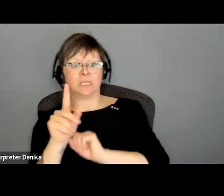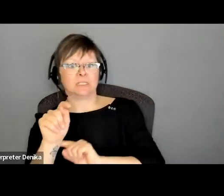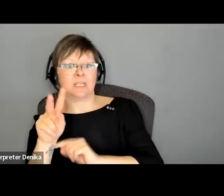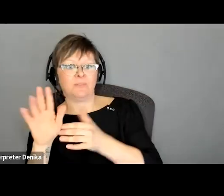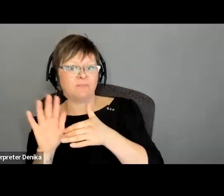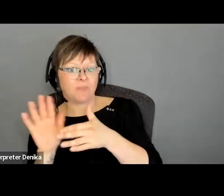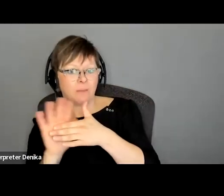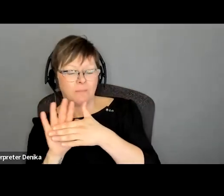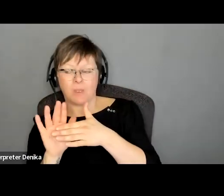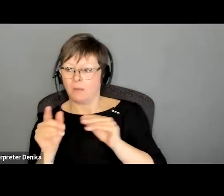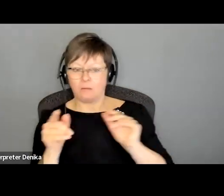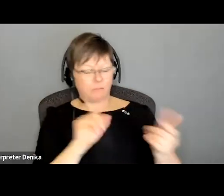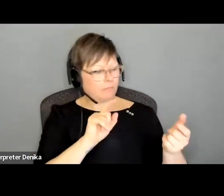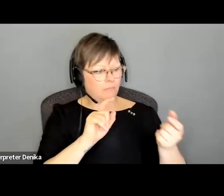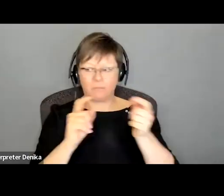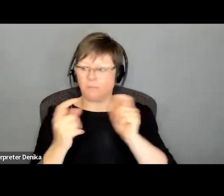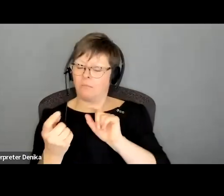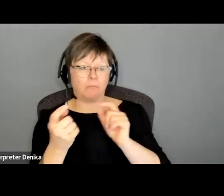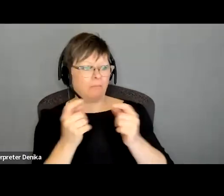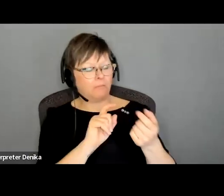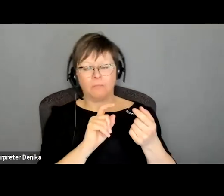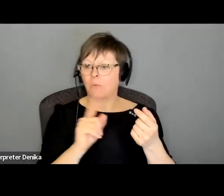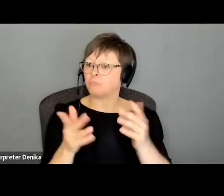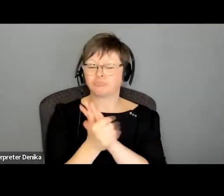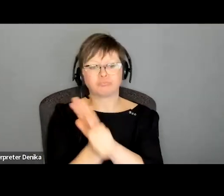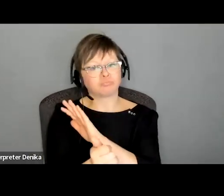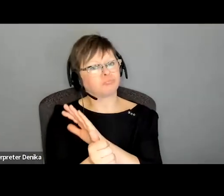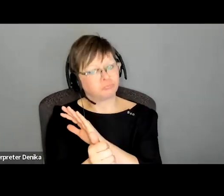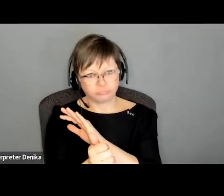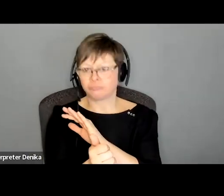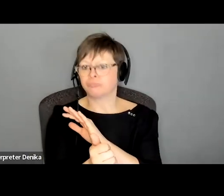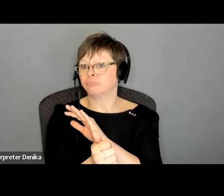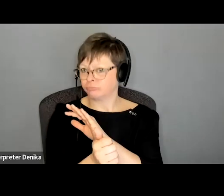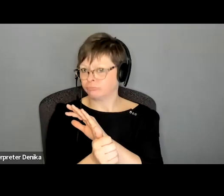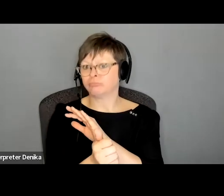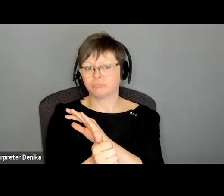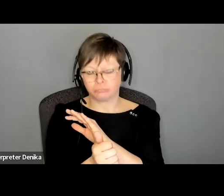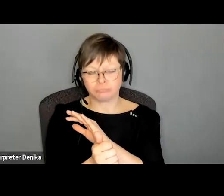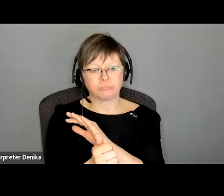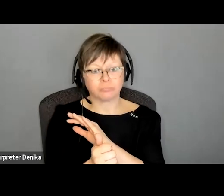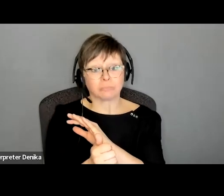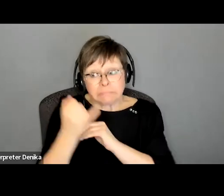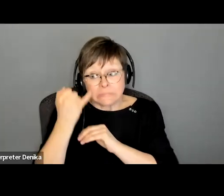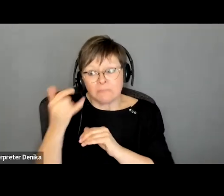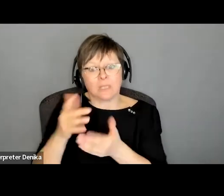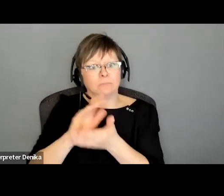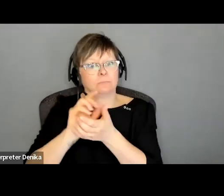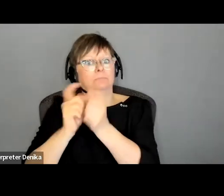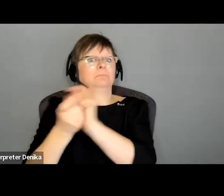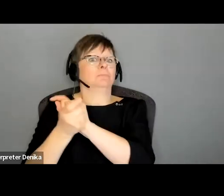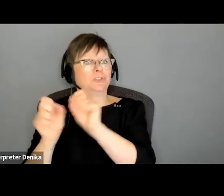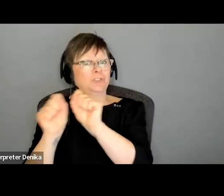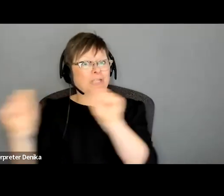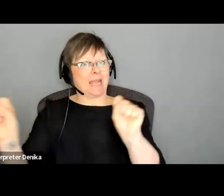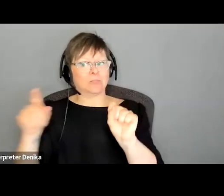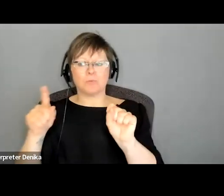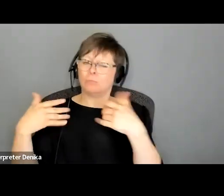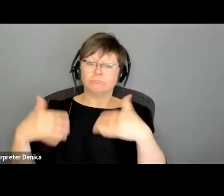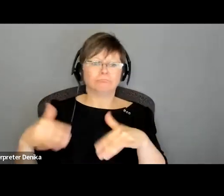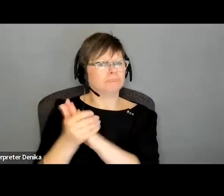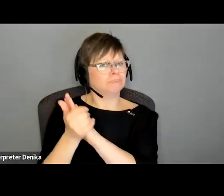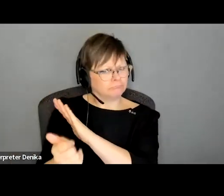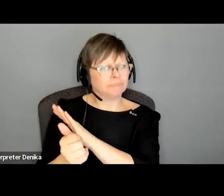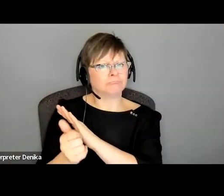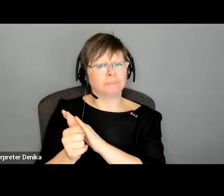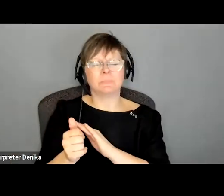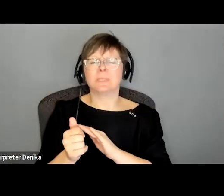film uh actors who are also uh then wanting to do stage um i think it's all about being very